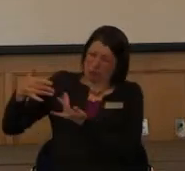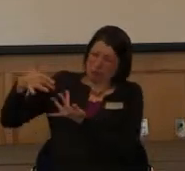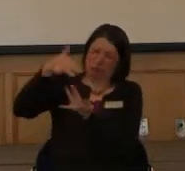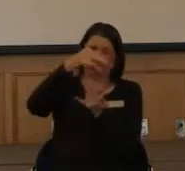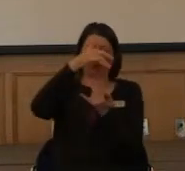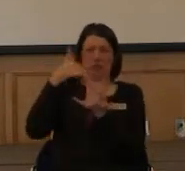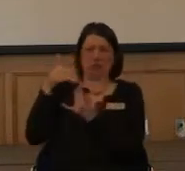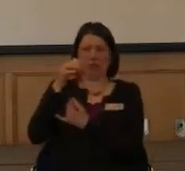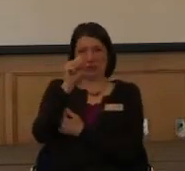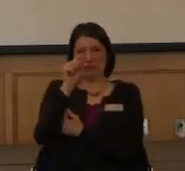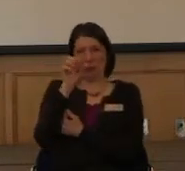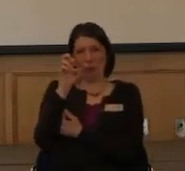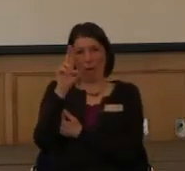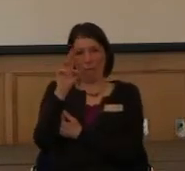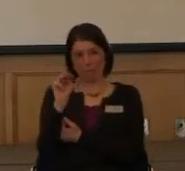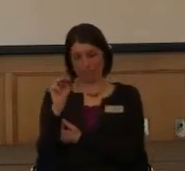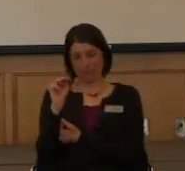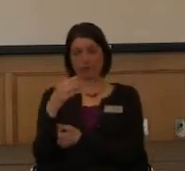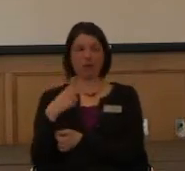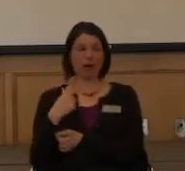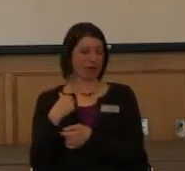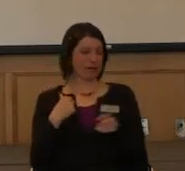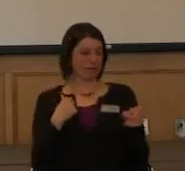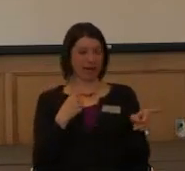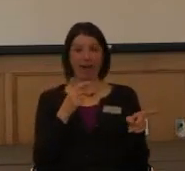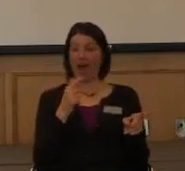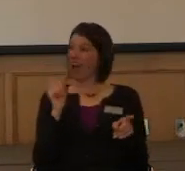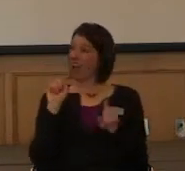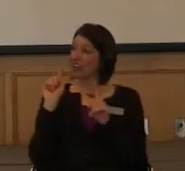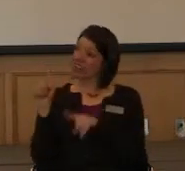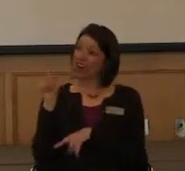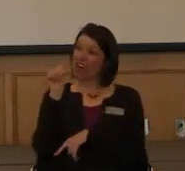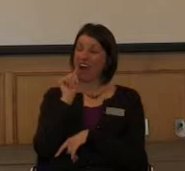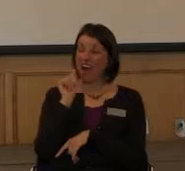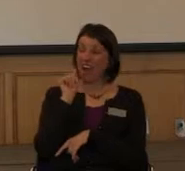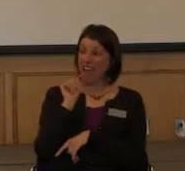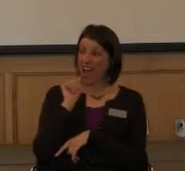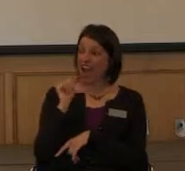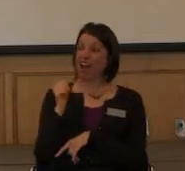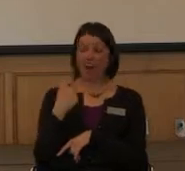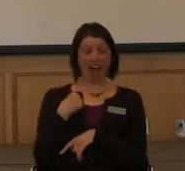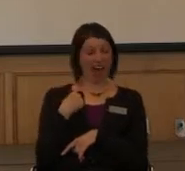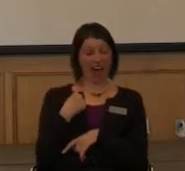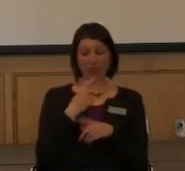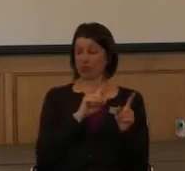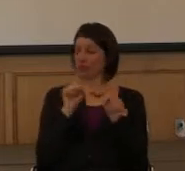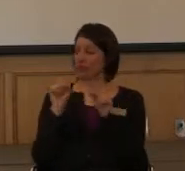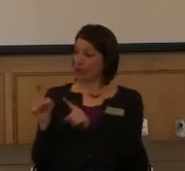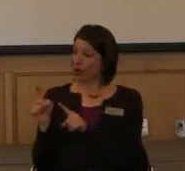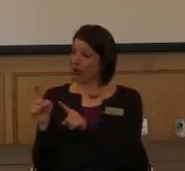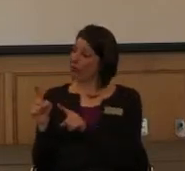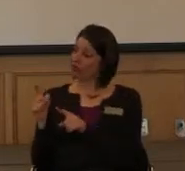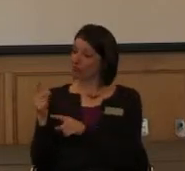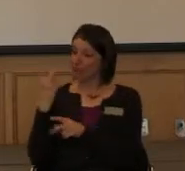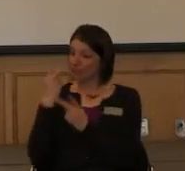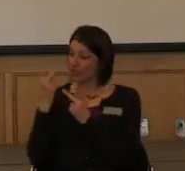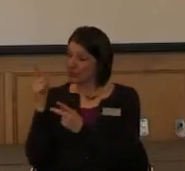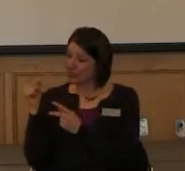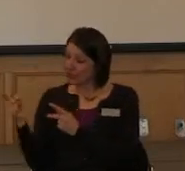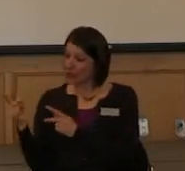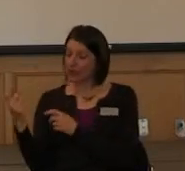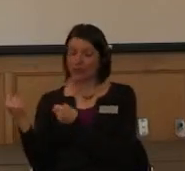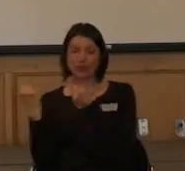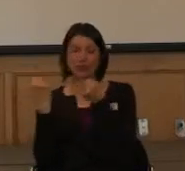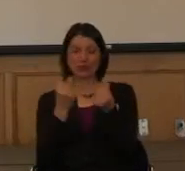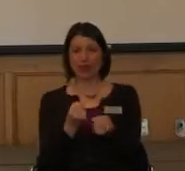saying, hey, you know, when I go to visit my aunt in Biloxi, it'll be cool because I can visit you in New Orleans and then drive to Biloxi. How do you drive to